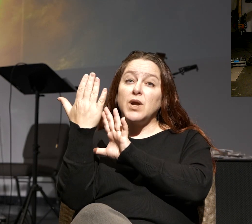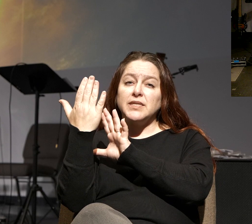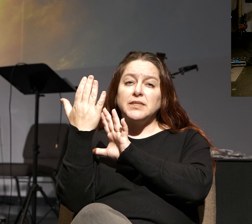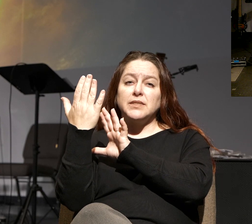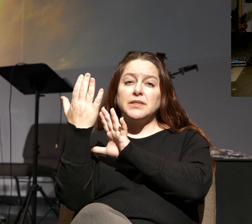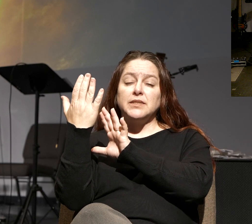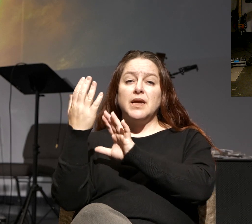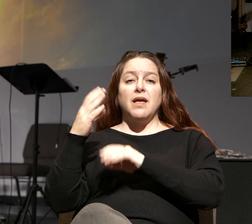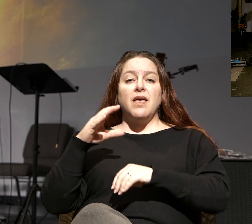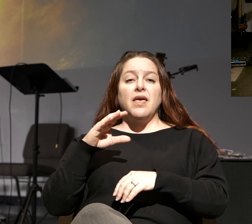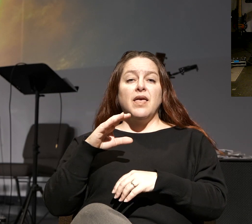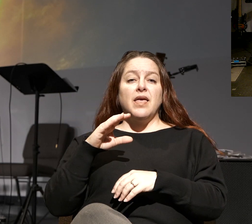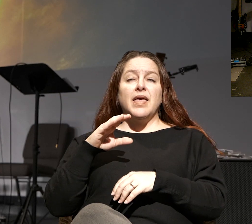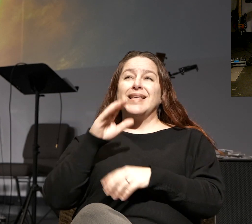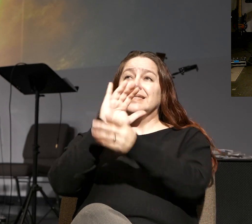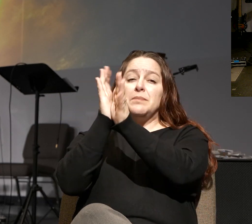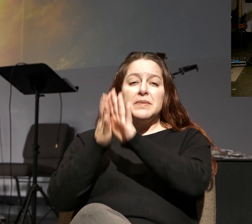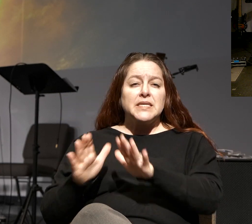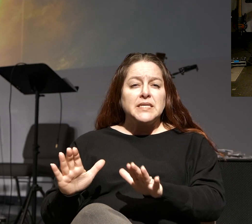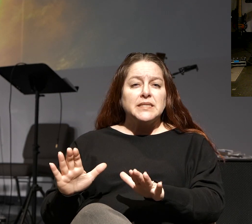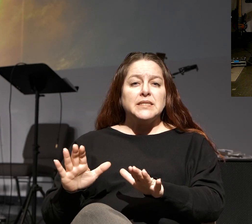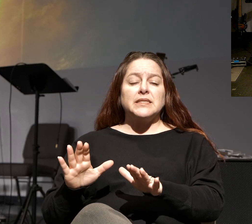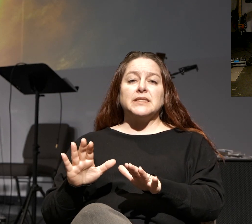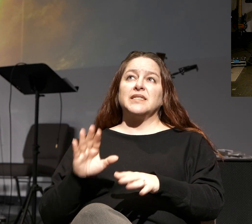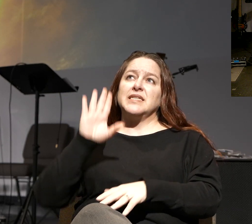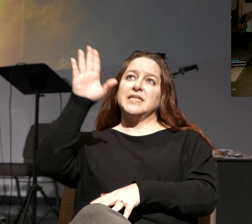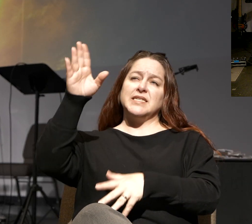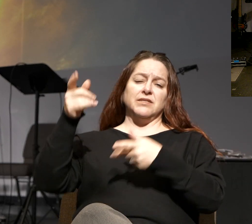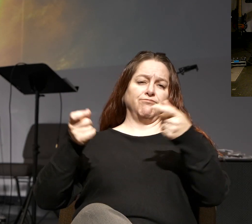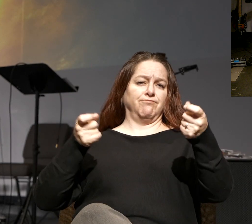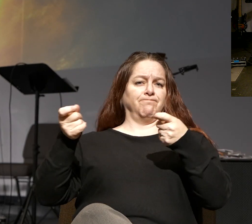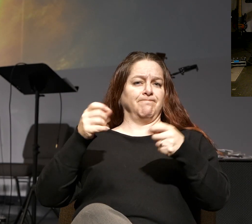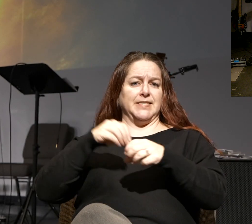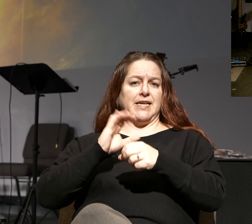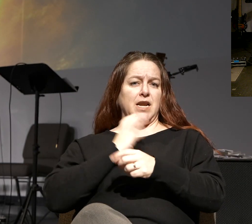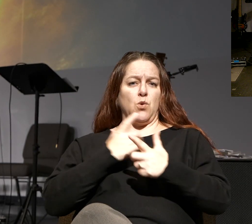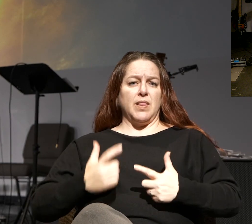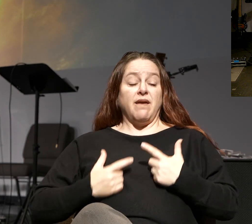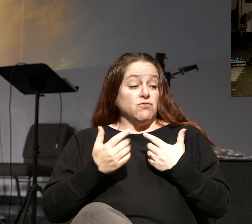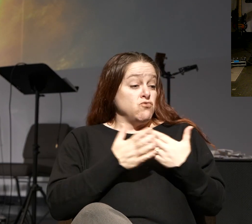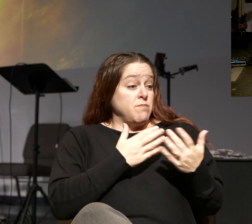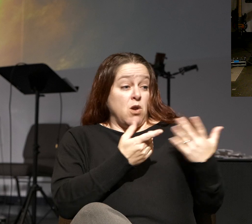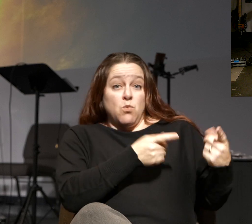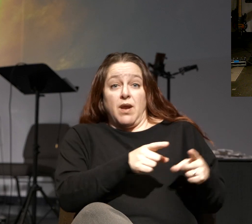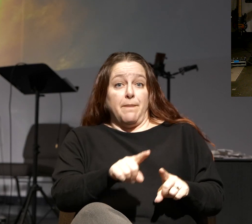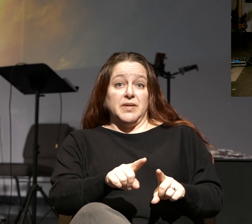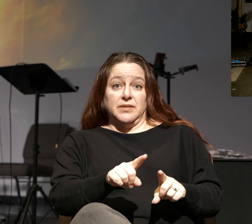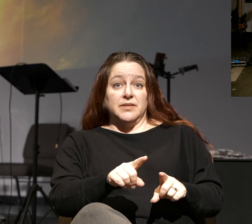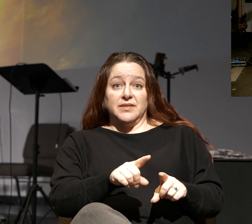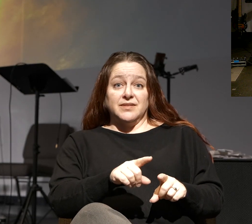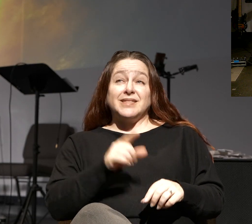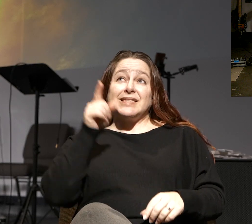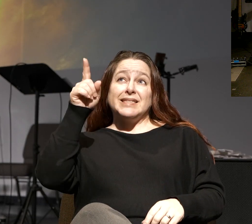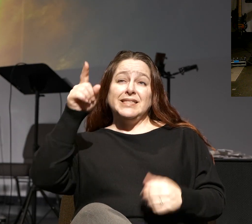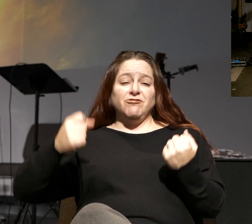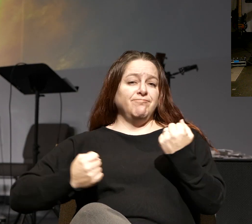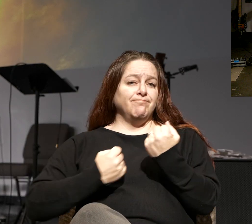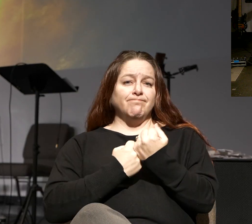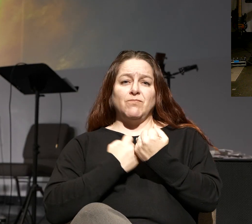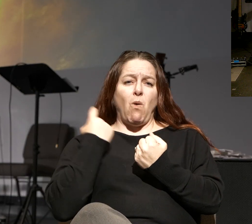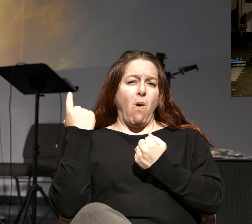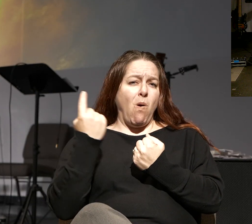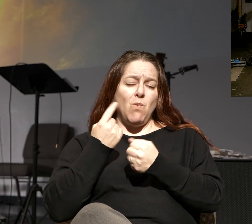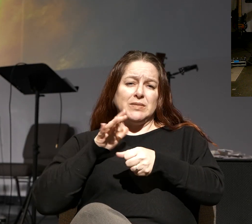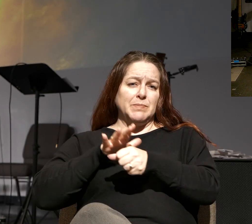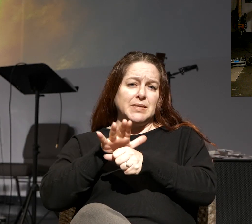his peace, his providential care over our life, no matter what goes down, that it will always be